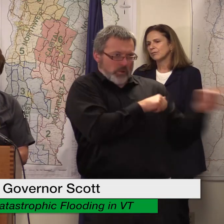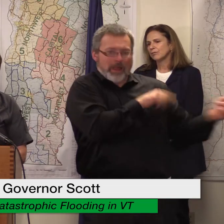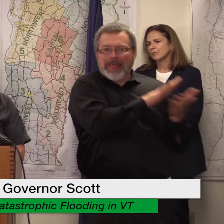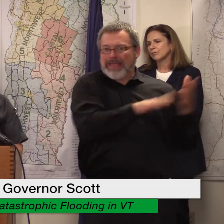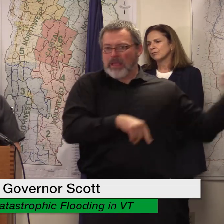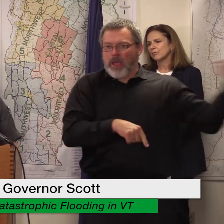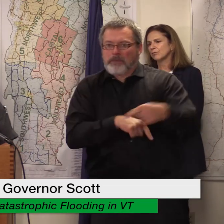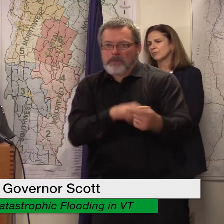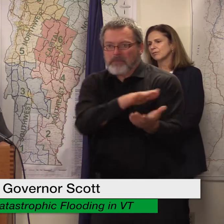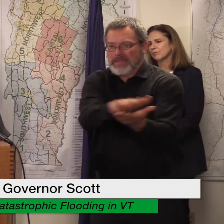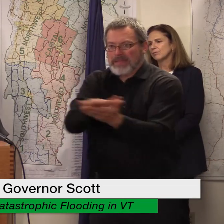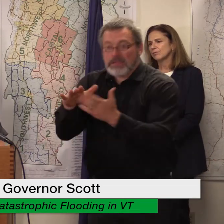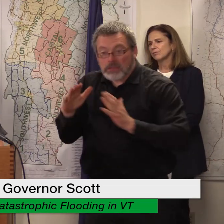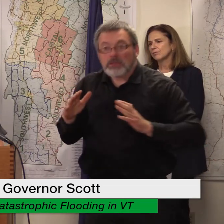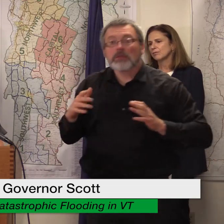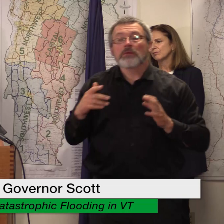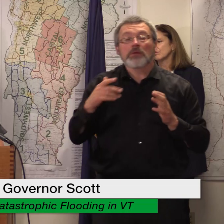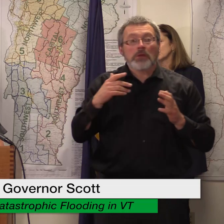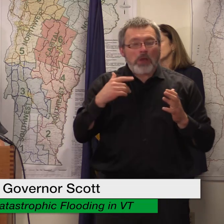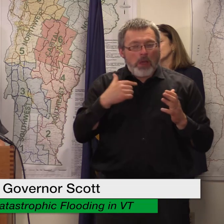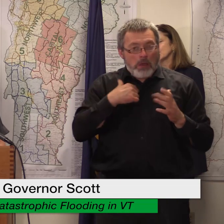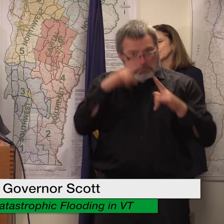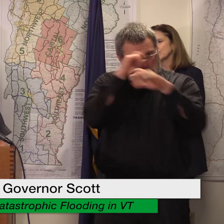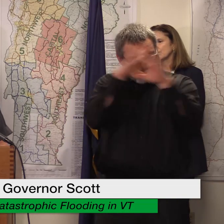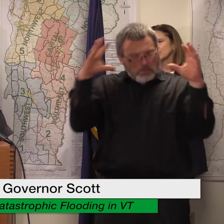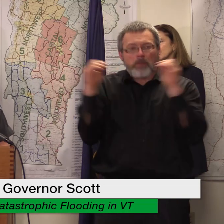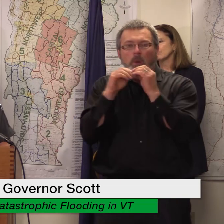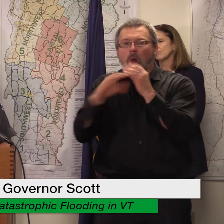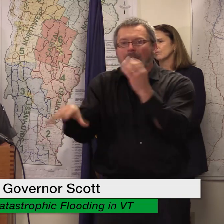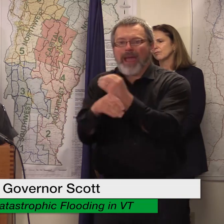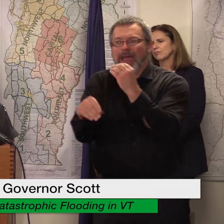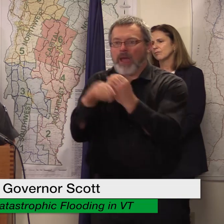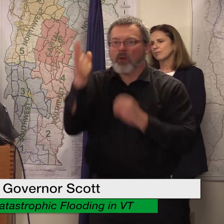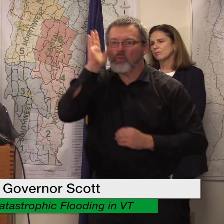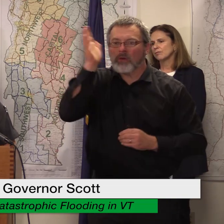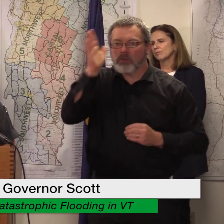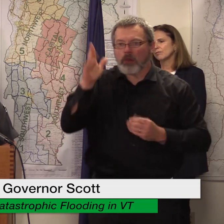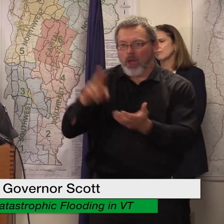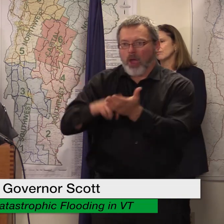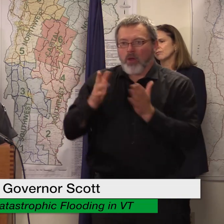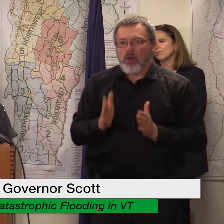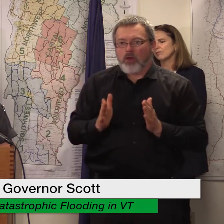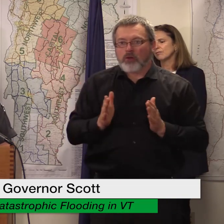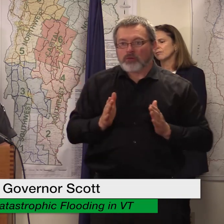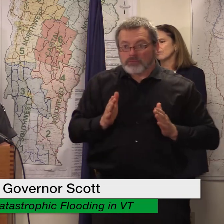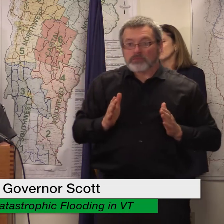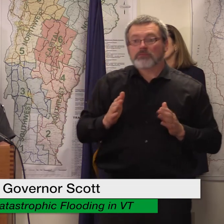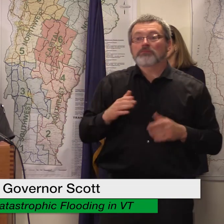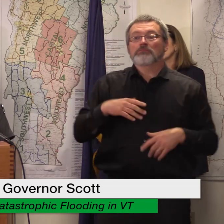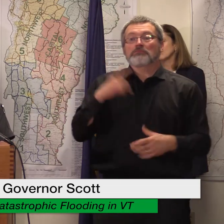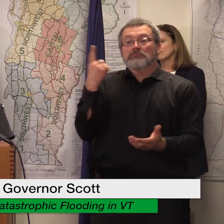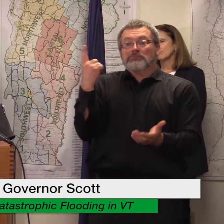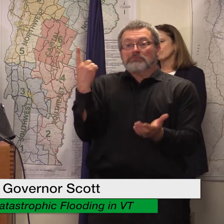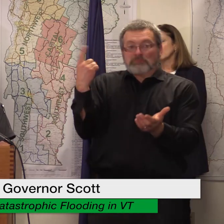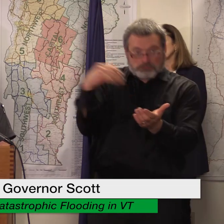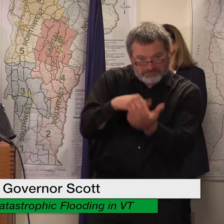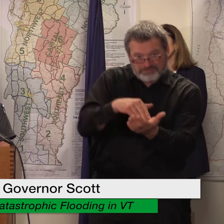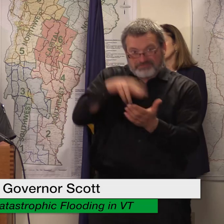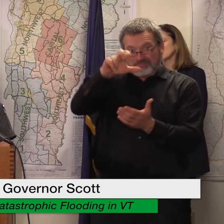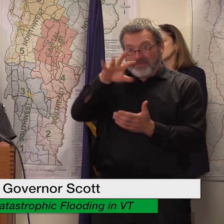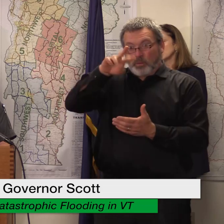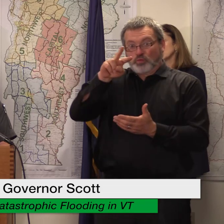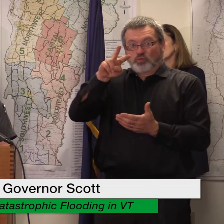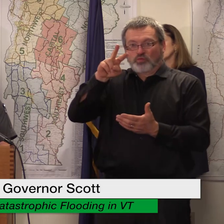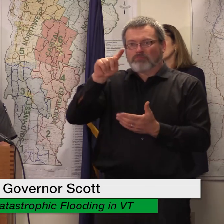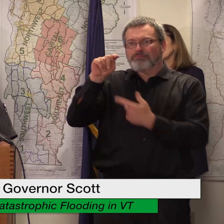the state contract going forward to date there have been 1,342 tons of debris removed through this contract